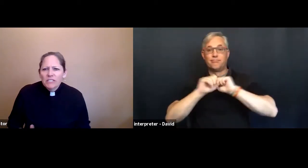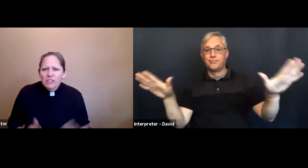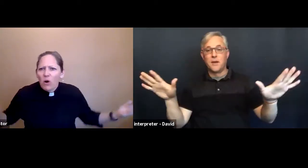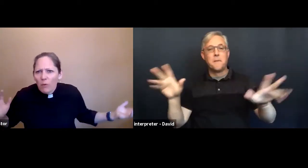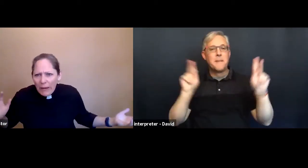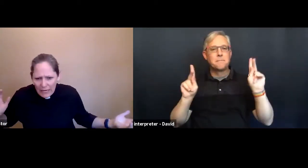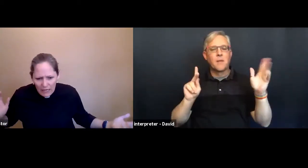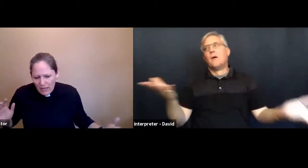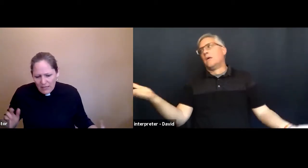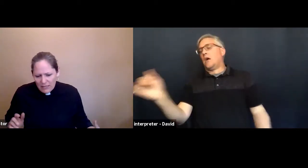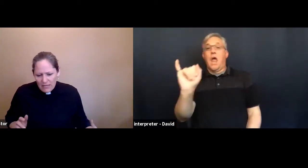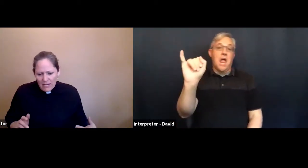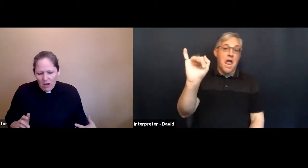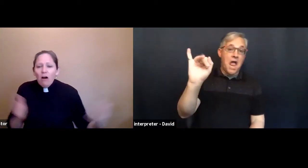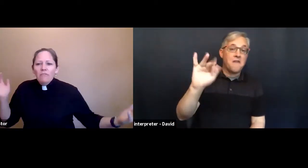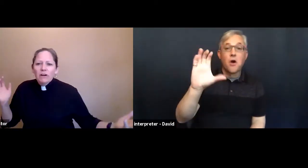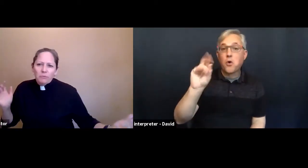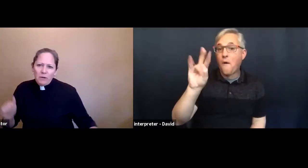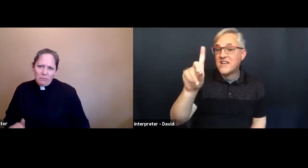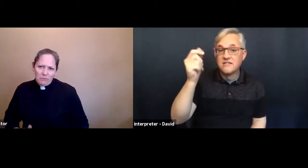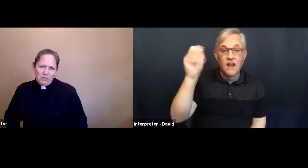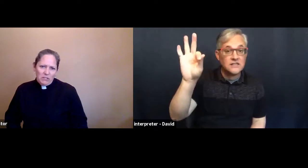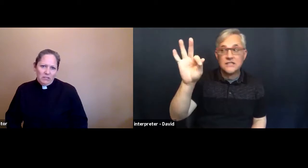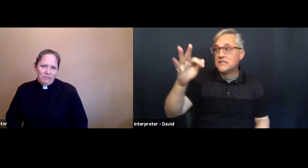just go away, then all of our other problems would be solved.